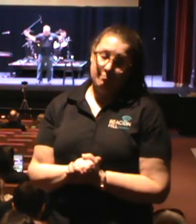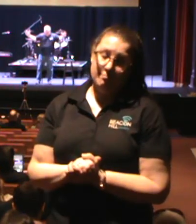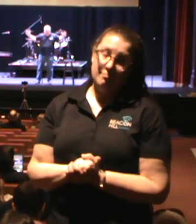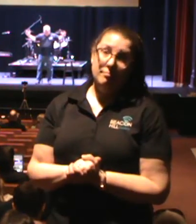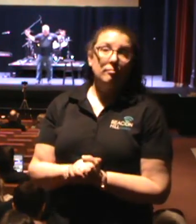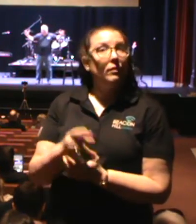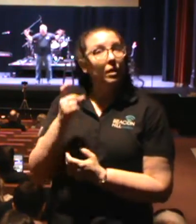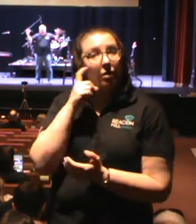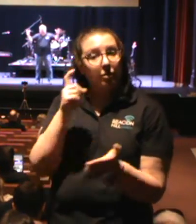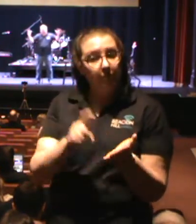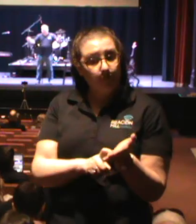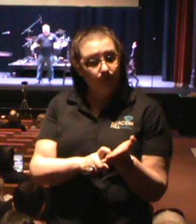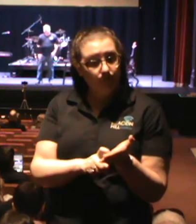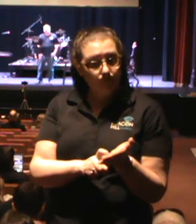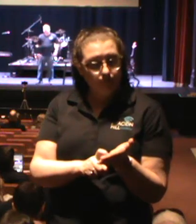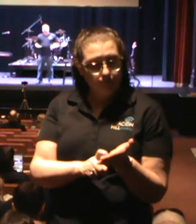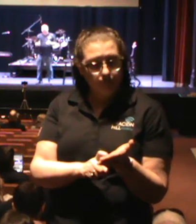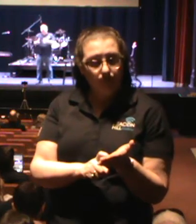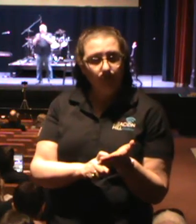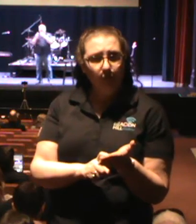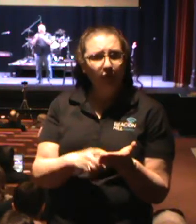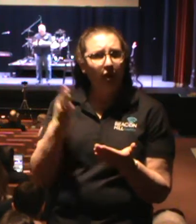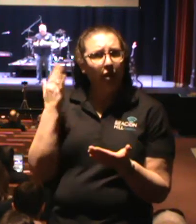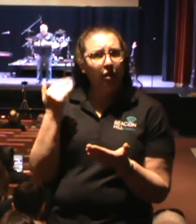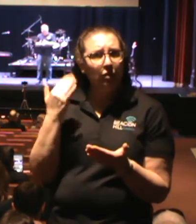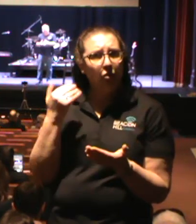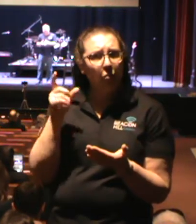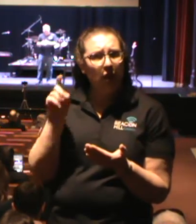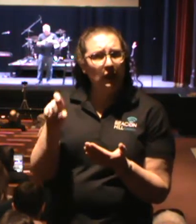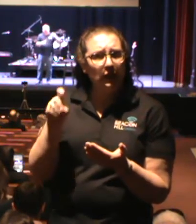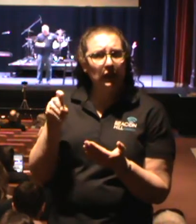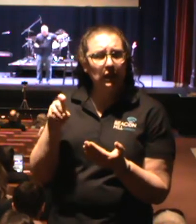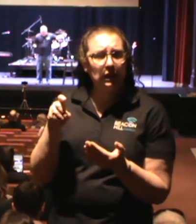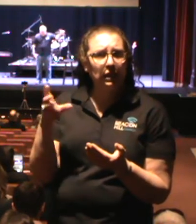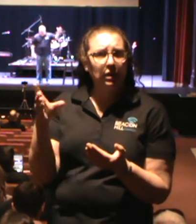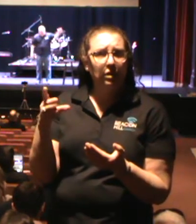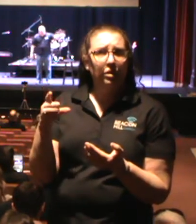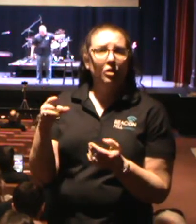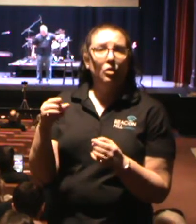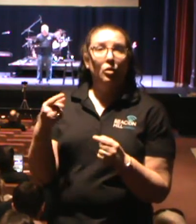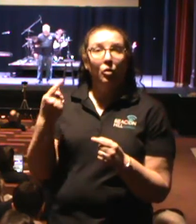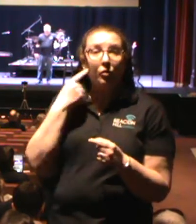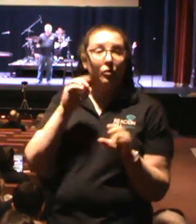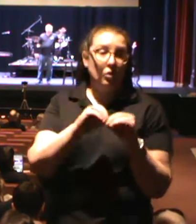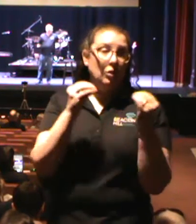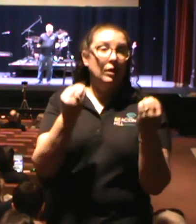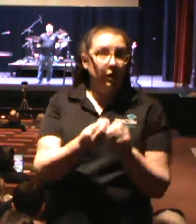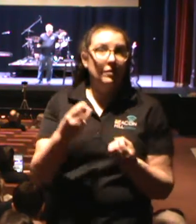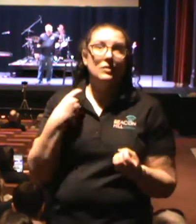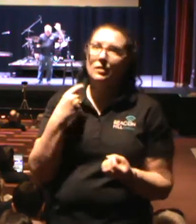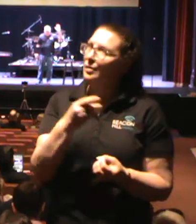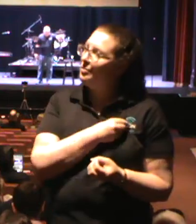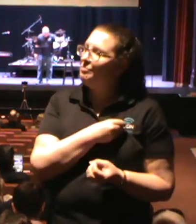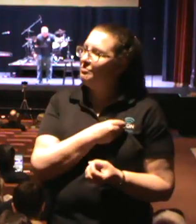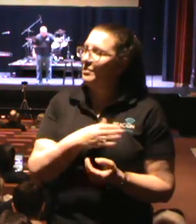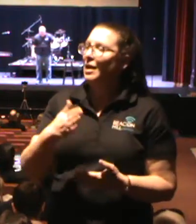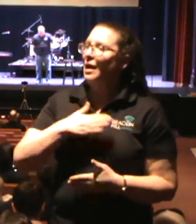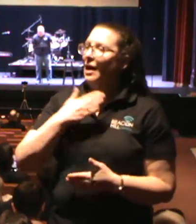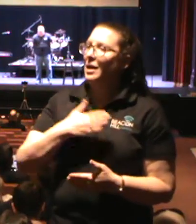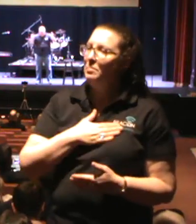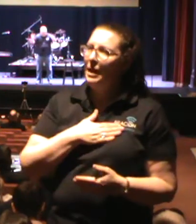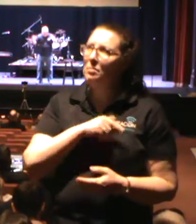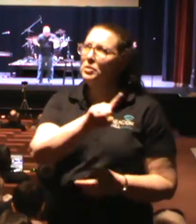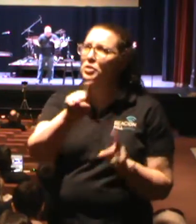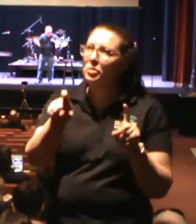So look, then that begs the question, why is there a need for an office of deacon? I'm glad y'all asked that. Y'all got great